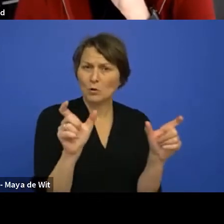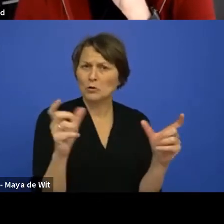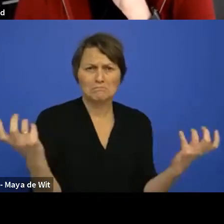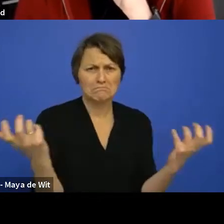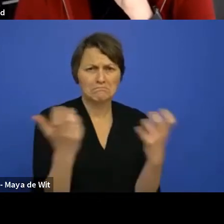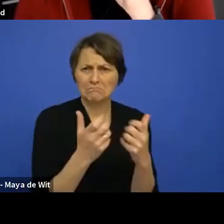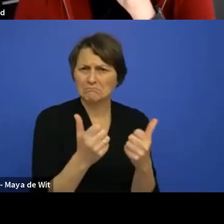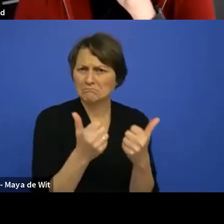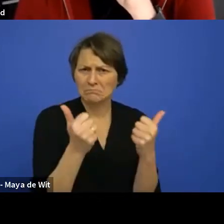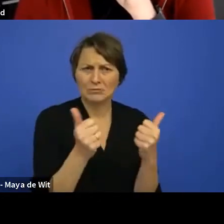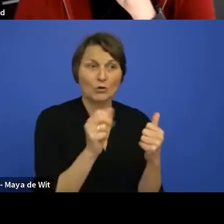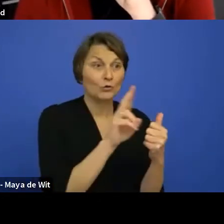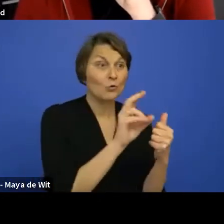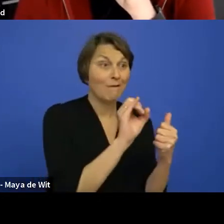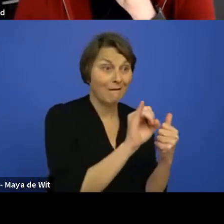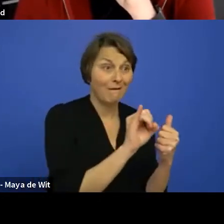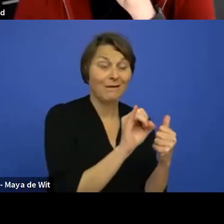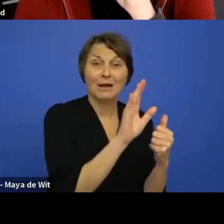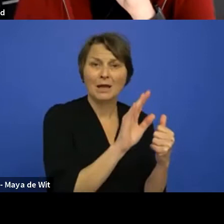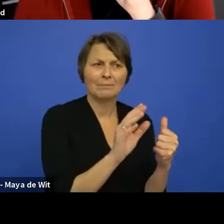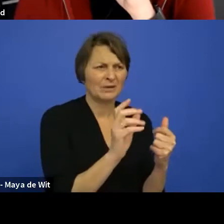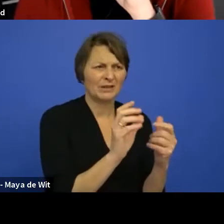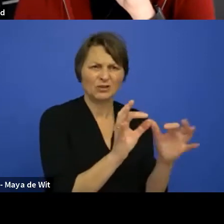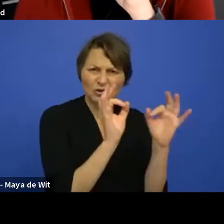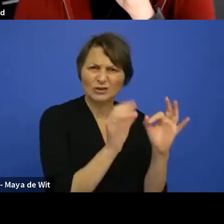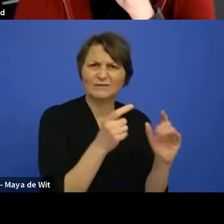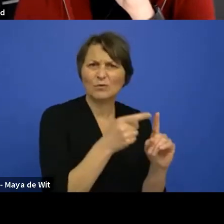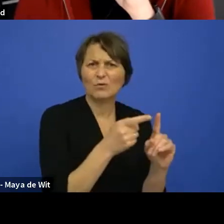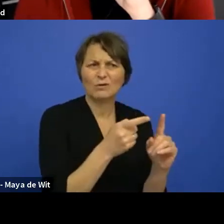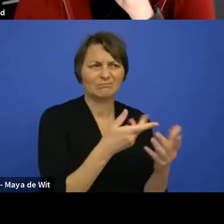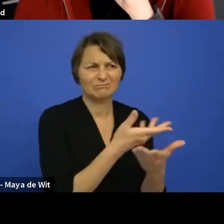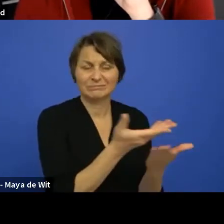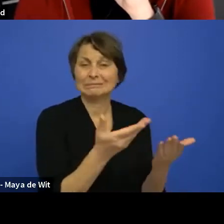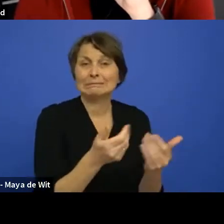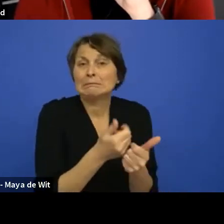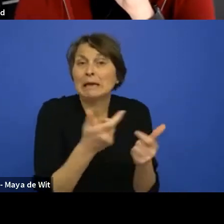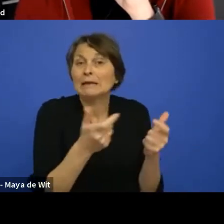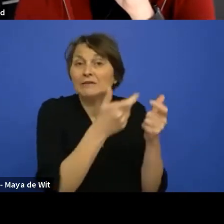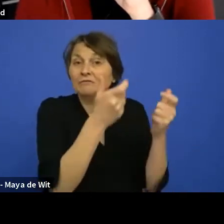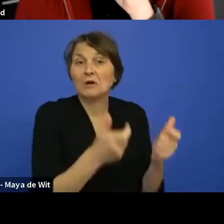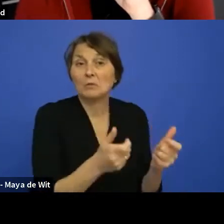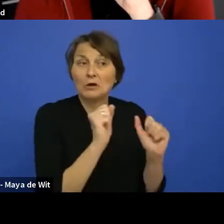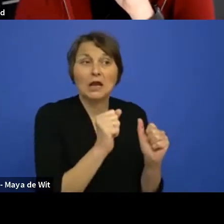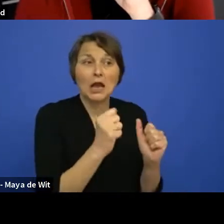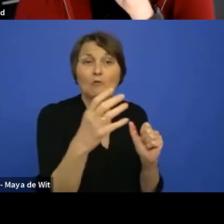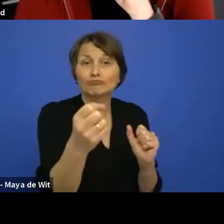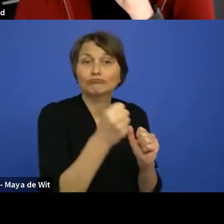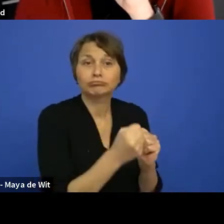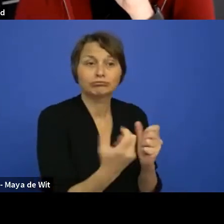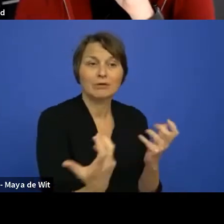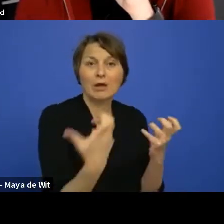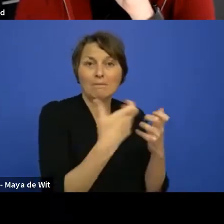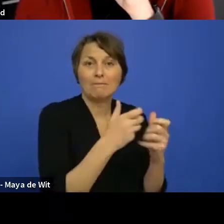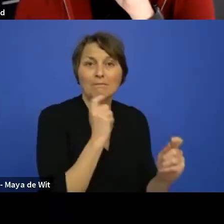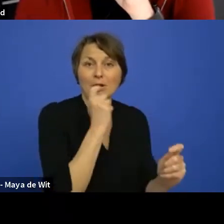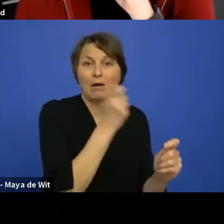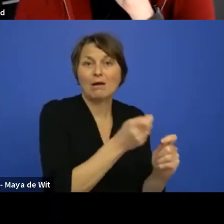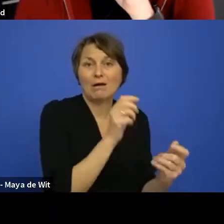library, because it, uh, it will work with any framework, uh, because it is basically just components like a div